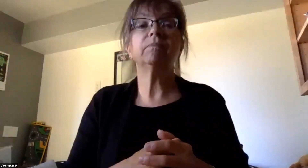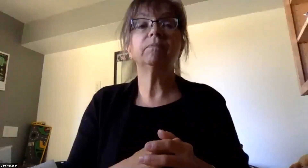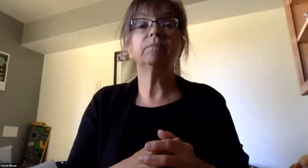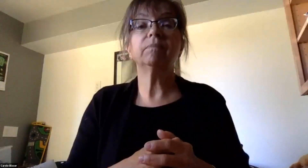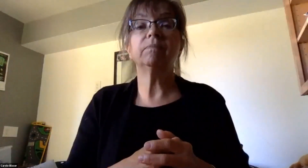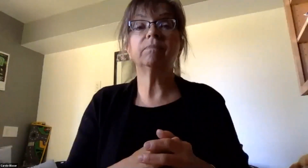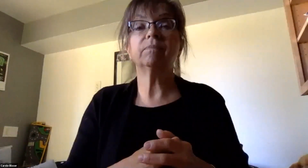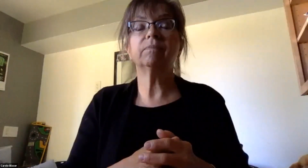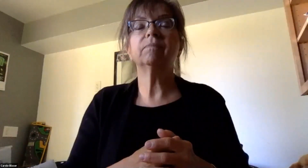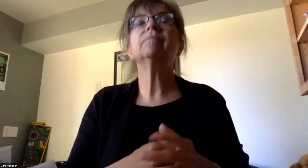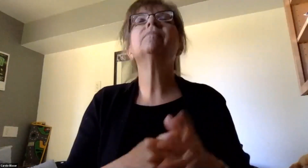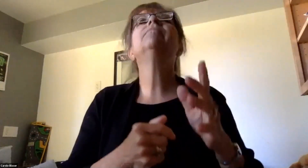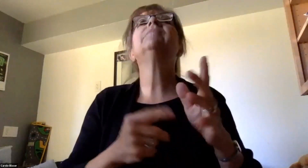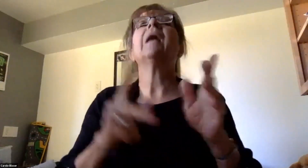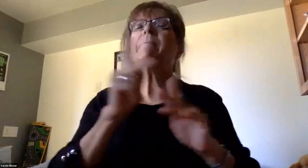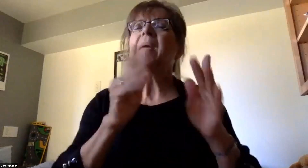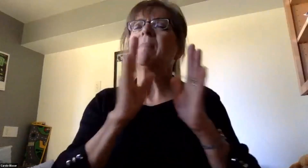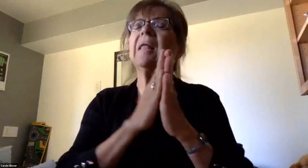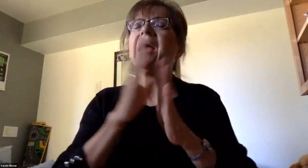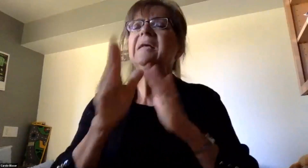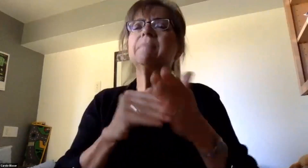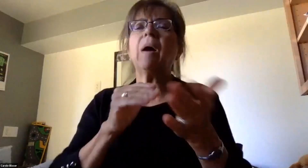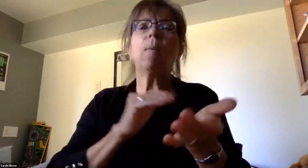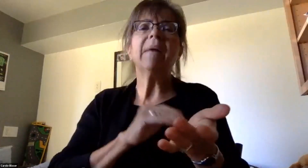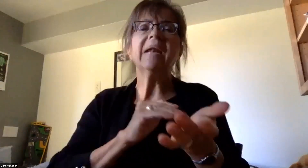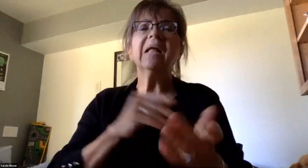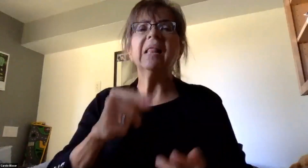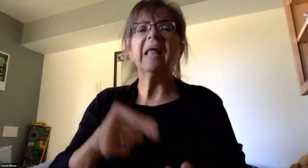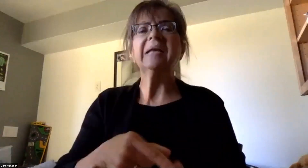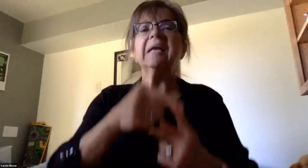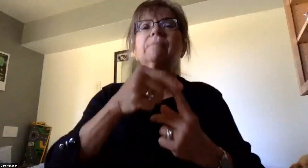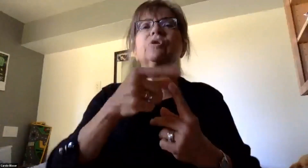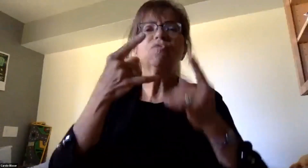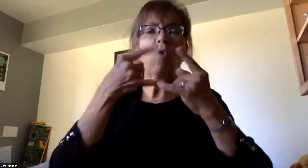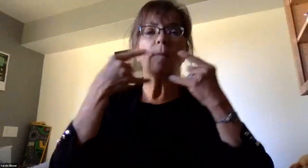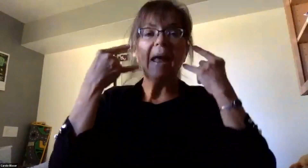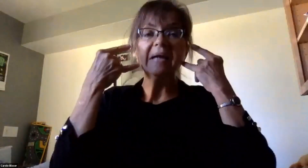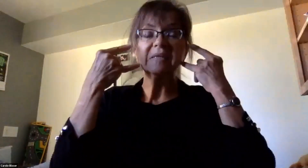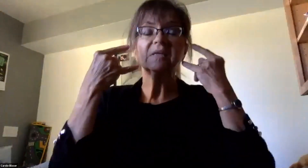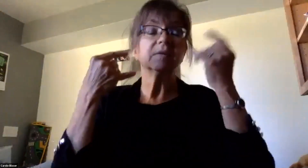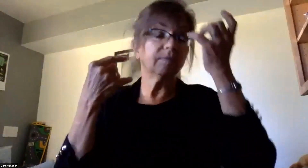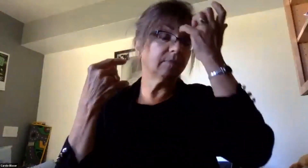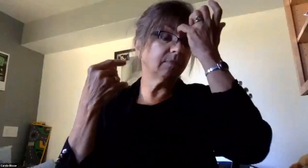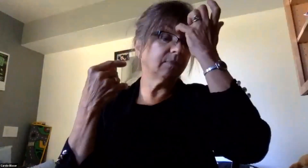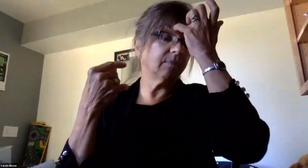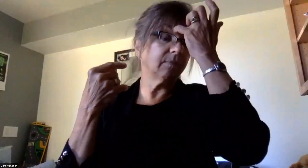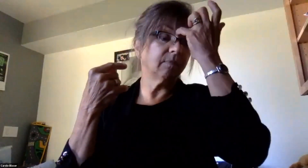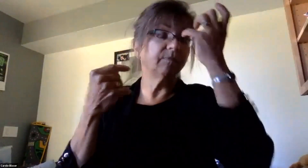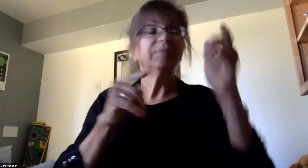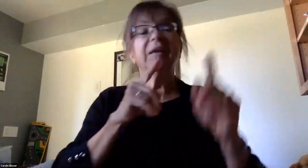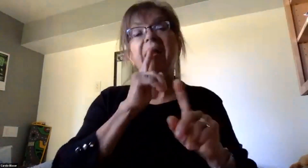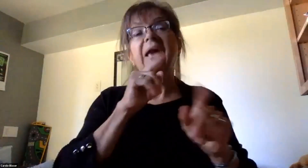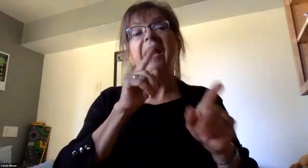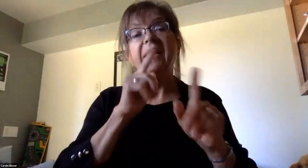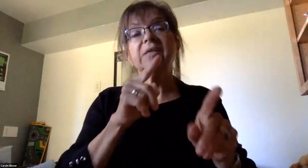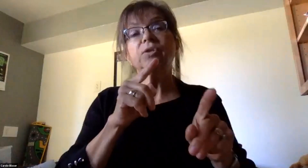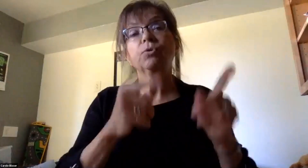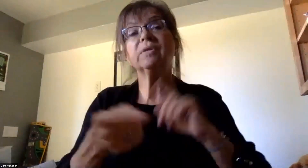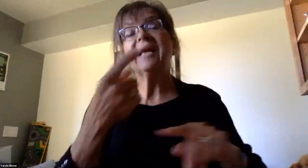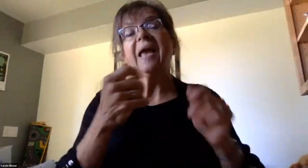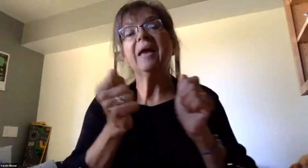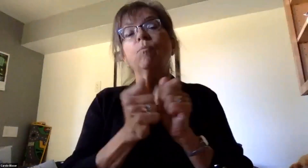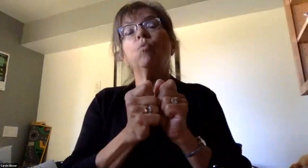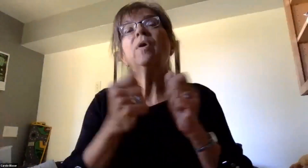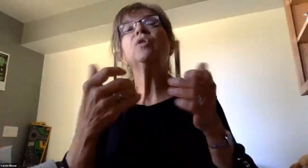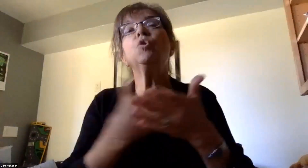We received questions about medical exemptions for masks, and the answers to these questions came with some of the new guidance from the